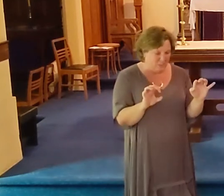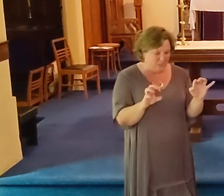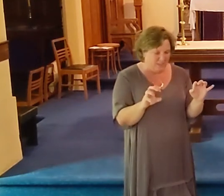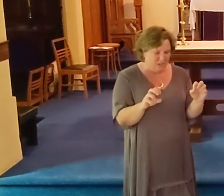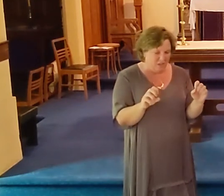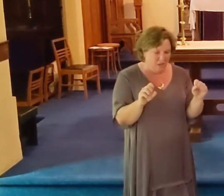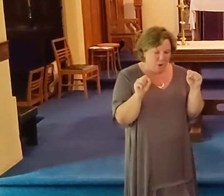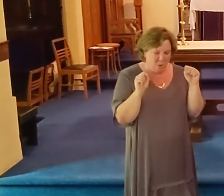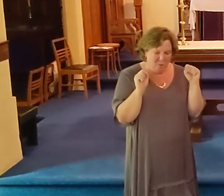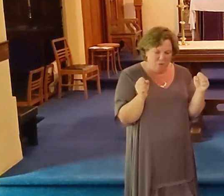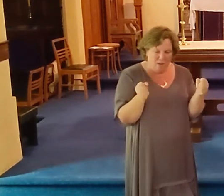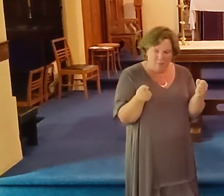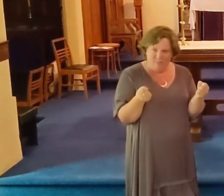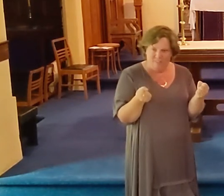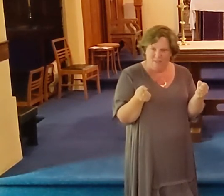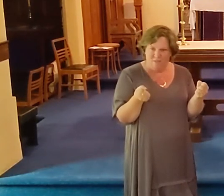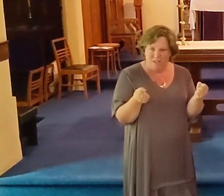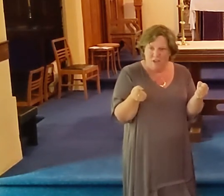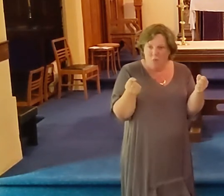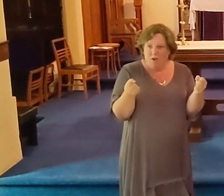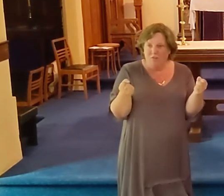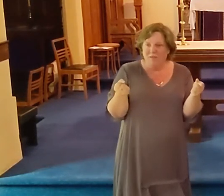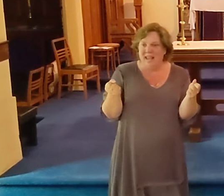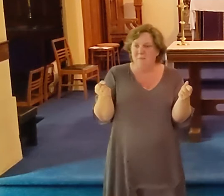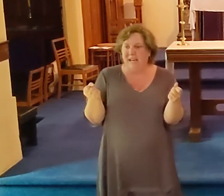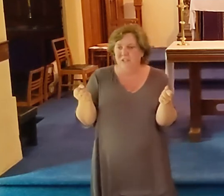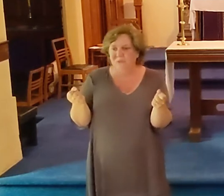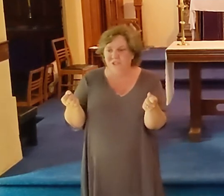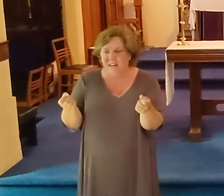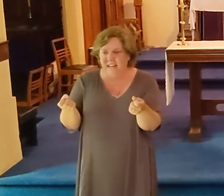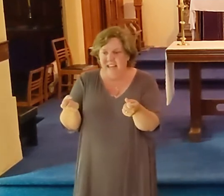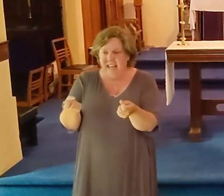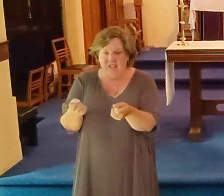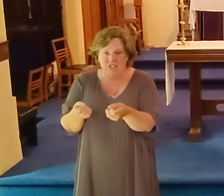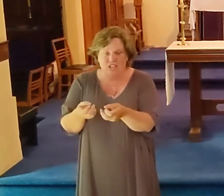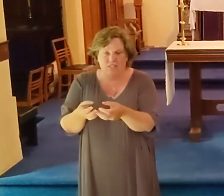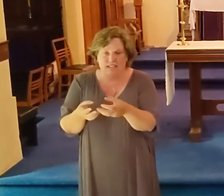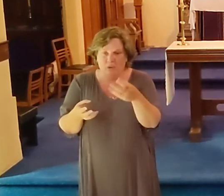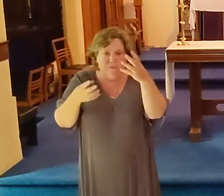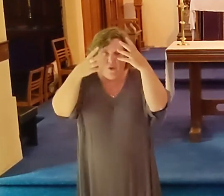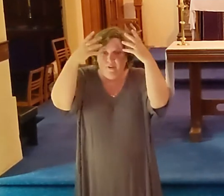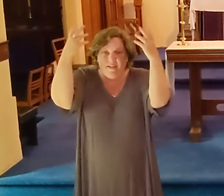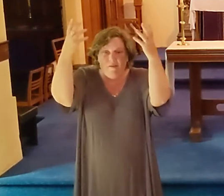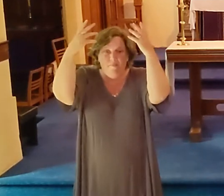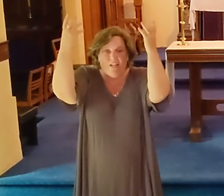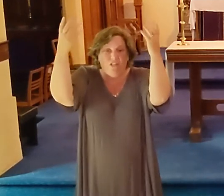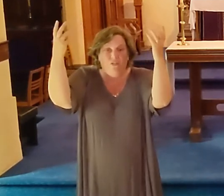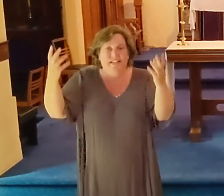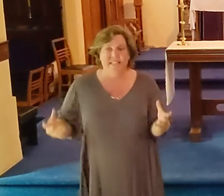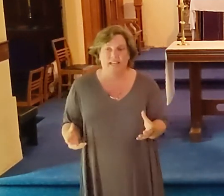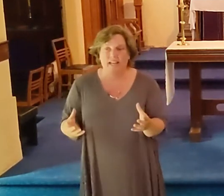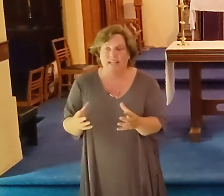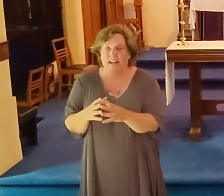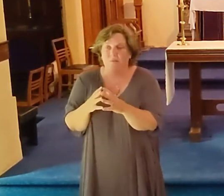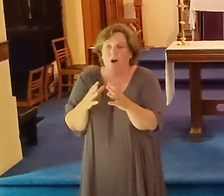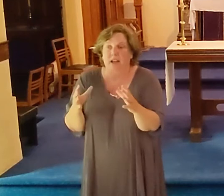didn't discuss it with each other, but we both harboured the same fear, what if we came back to Australia and discovered that it was only a magical